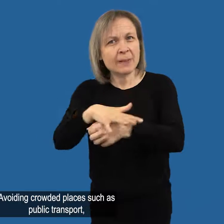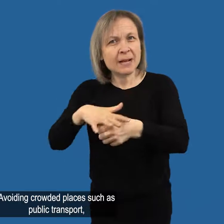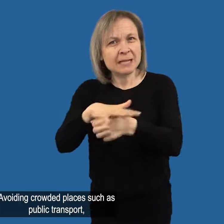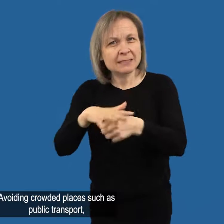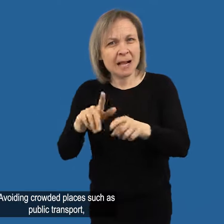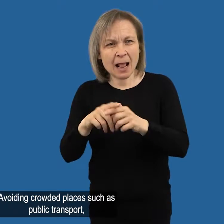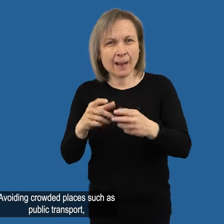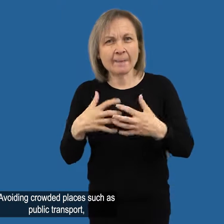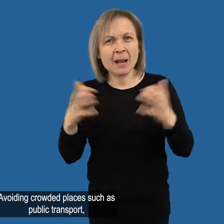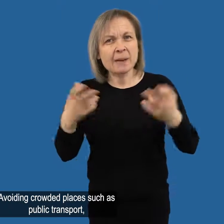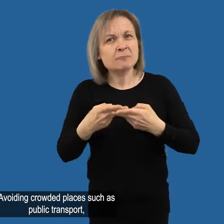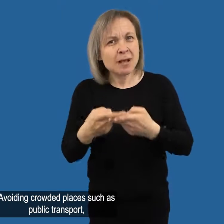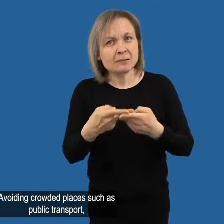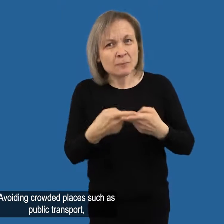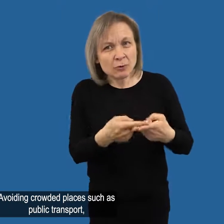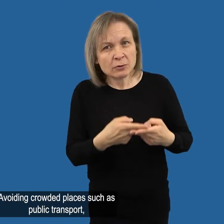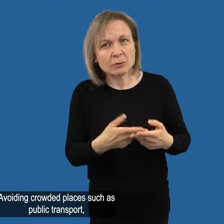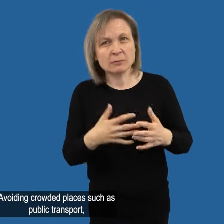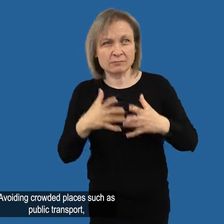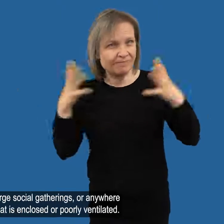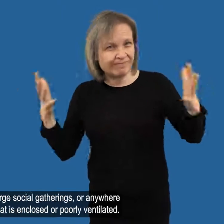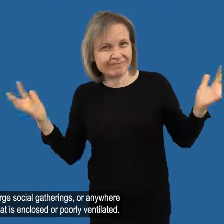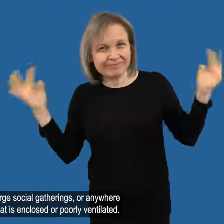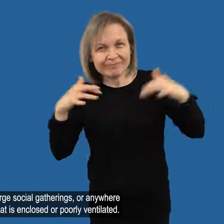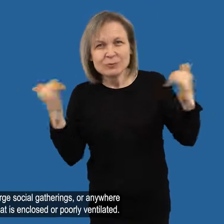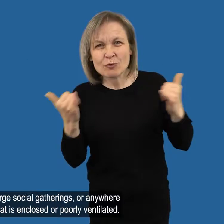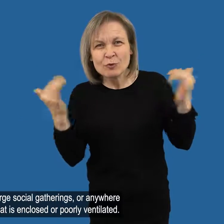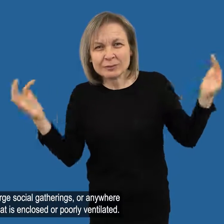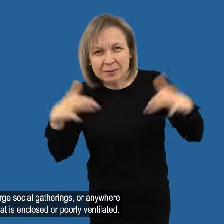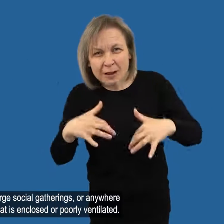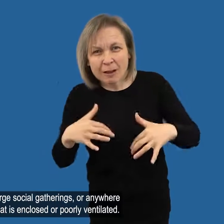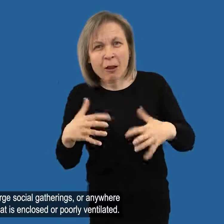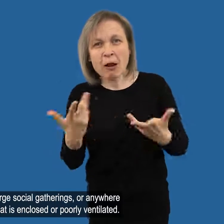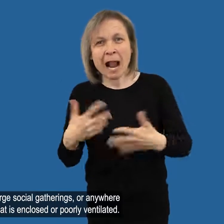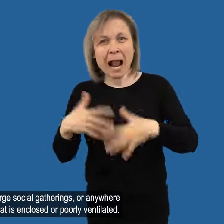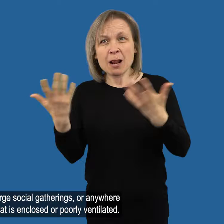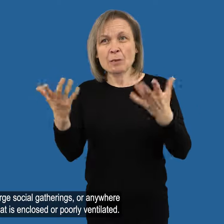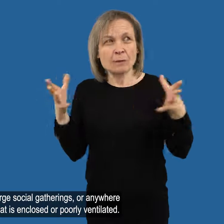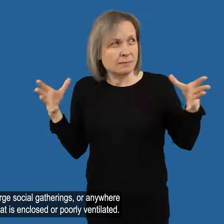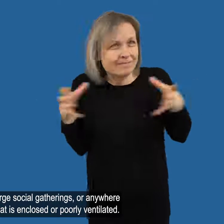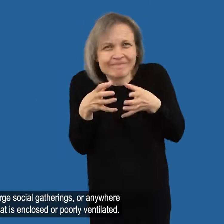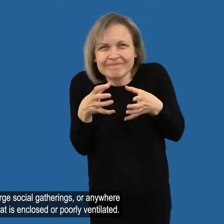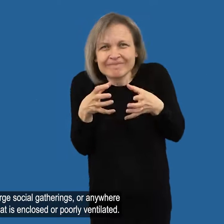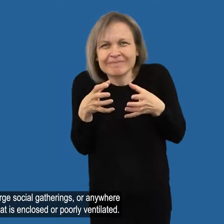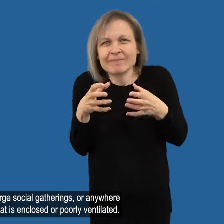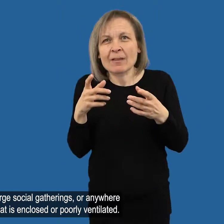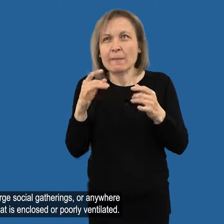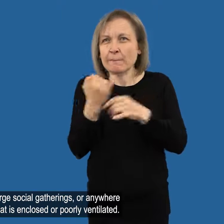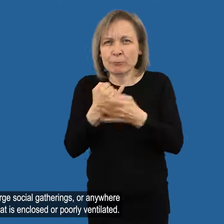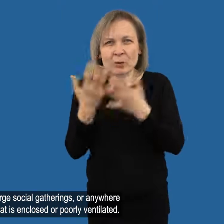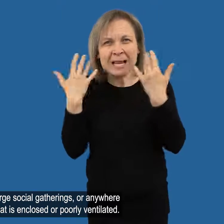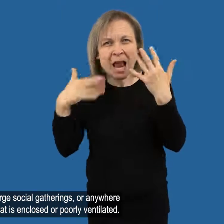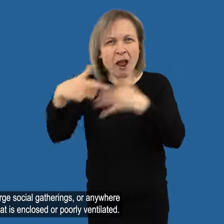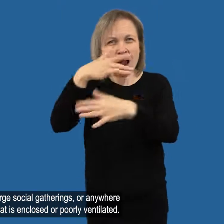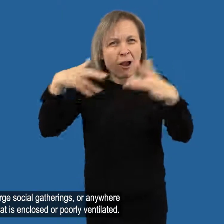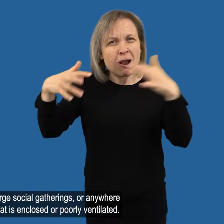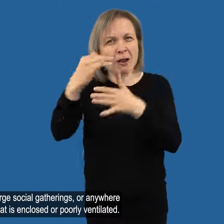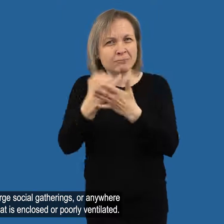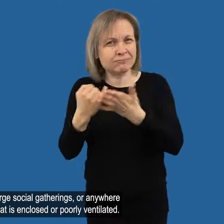Avoiding crowded places such as public transport, large social gatherings or anywhere that is enclosed or poorly ventilated